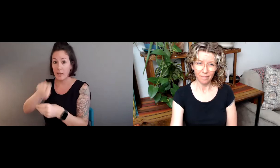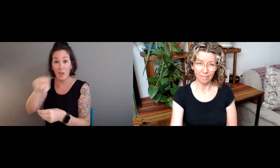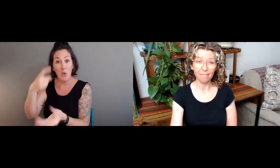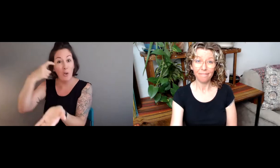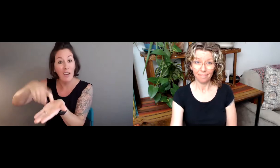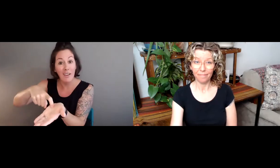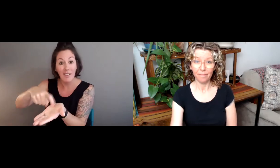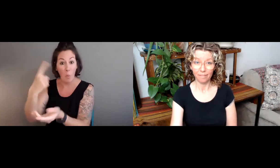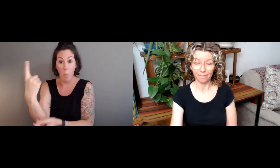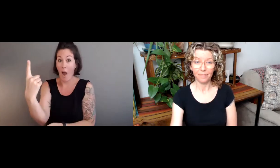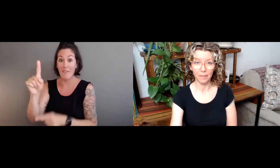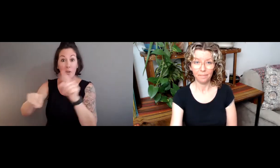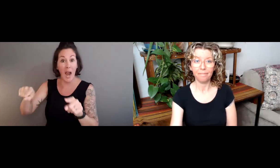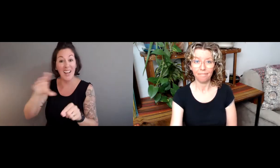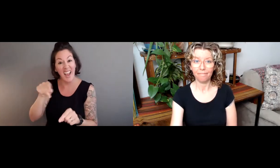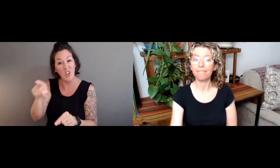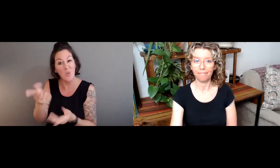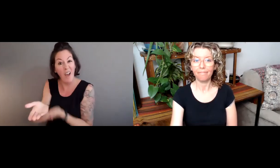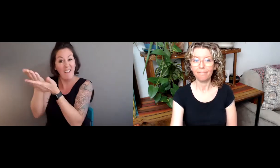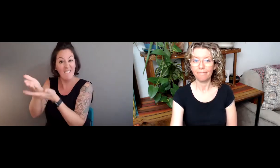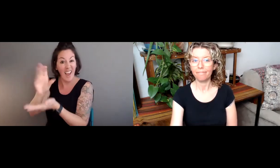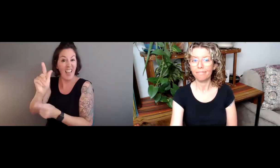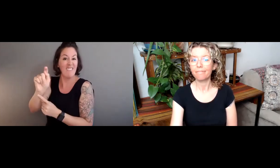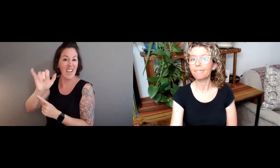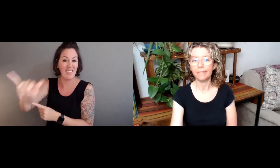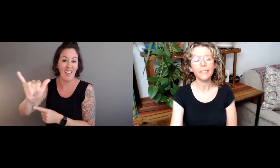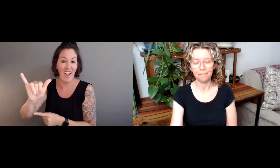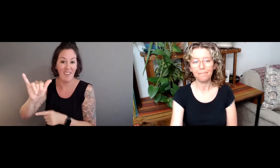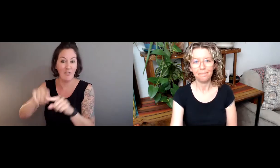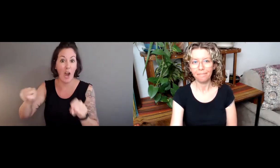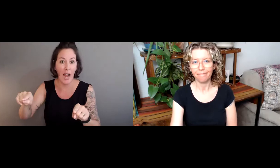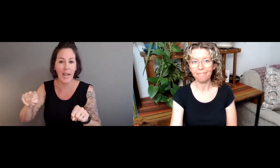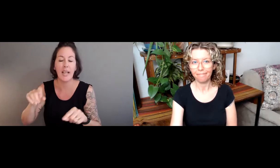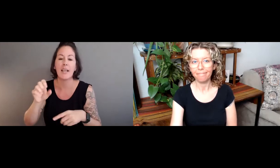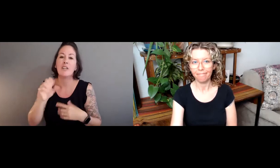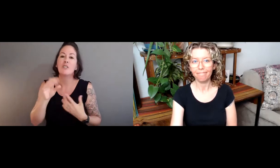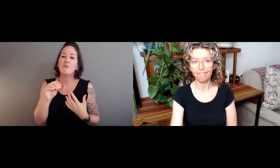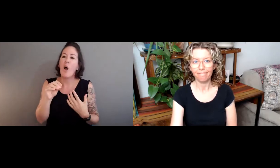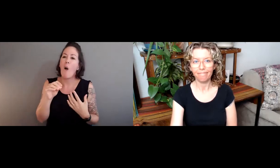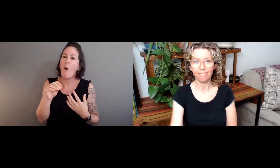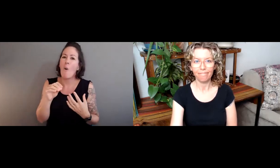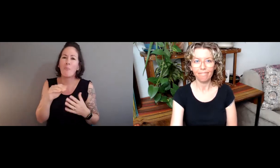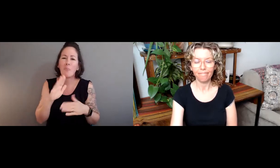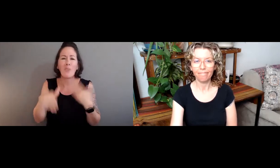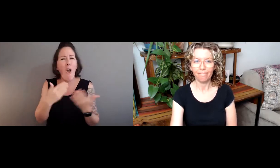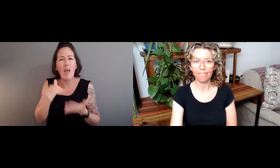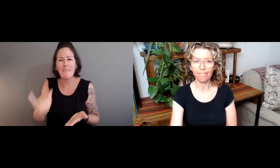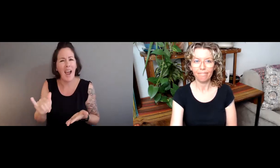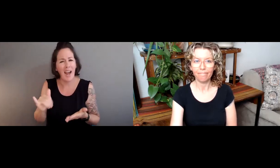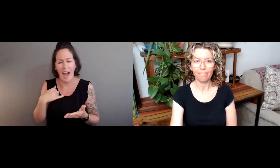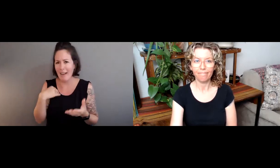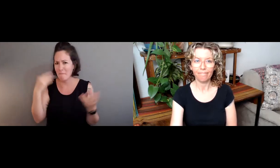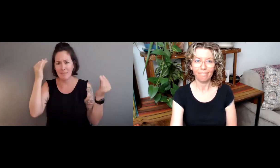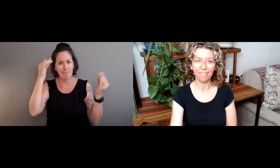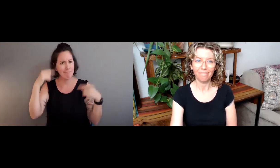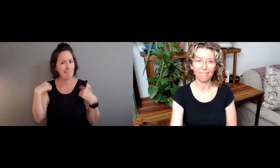what's right. And just by incorporating those things into a dictionary, you're recognizing and elevating only one variety from